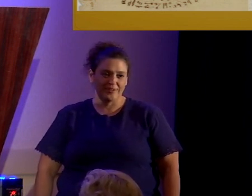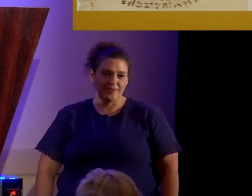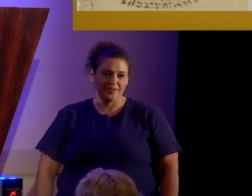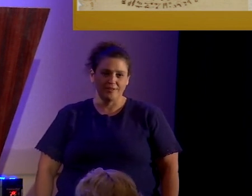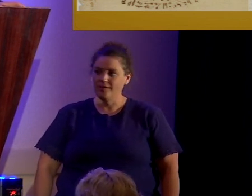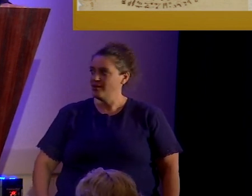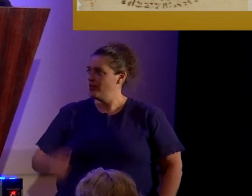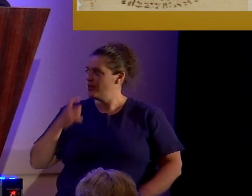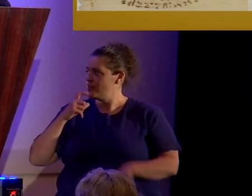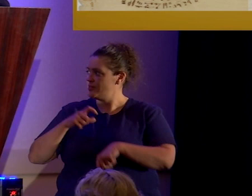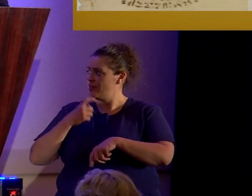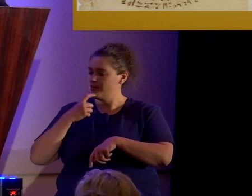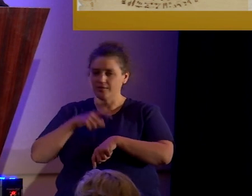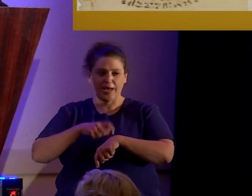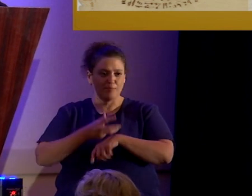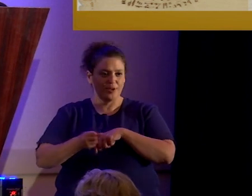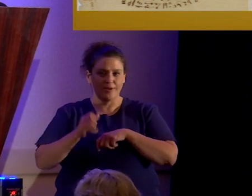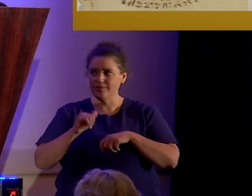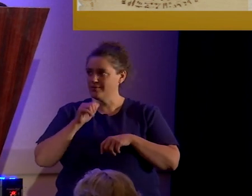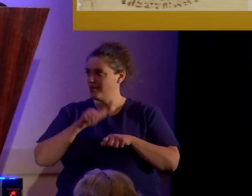time done. How is that possible?